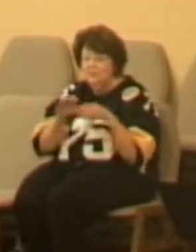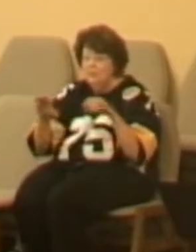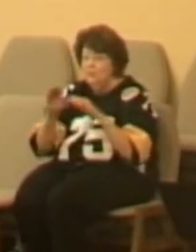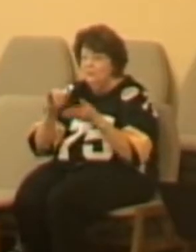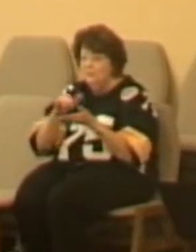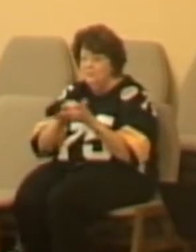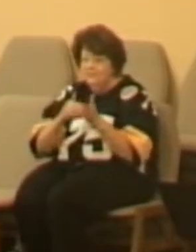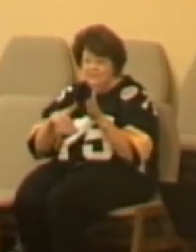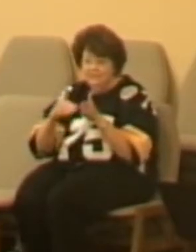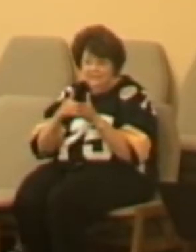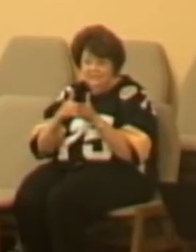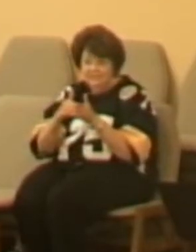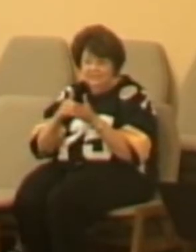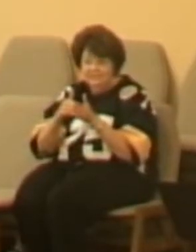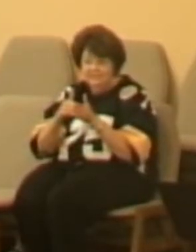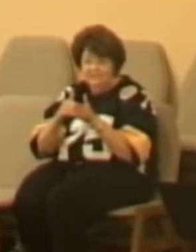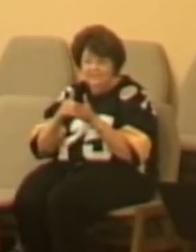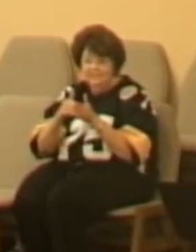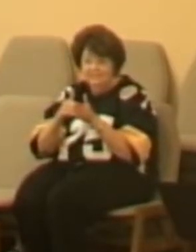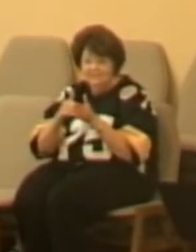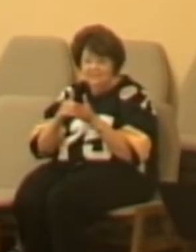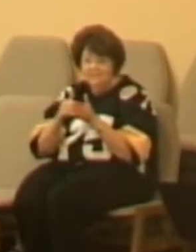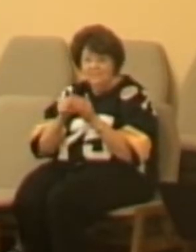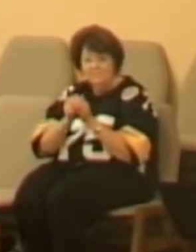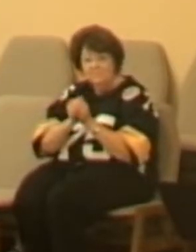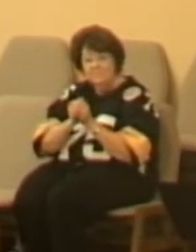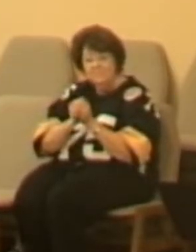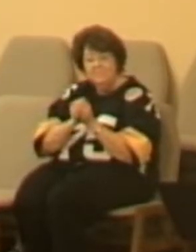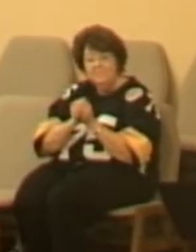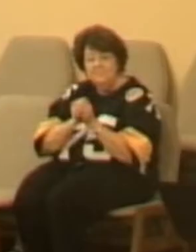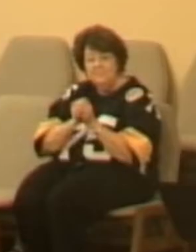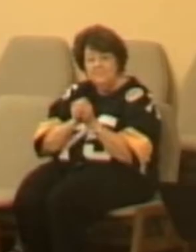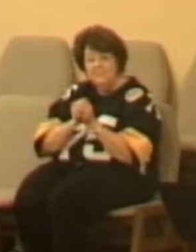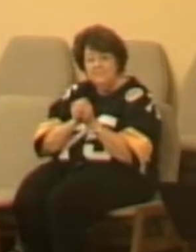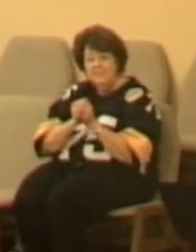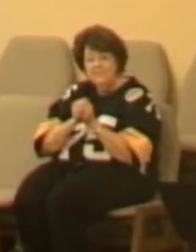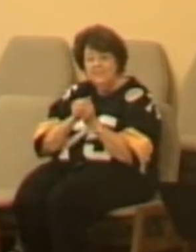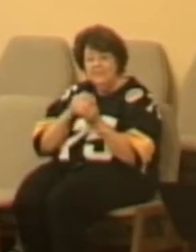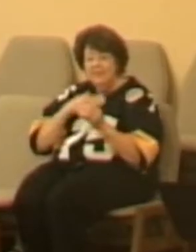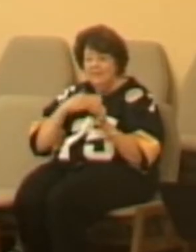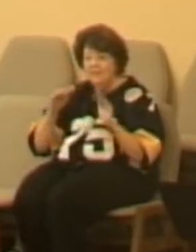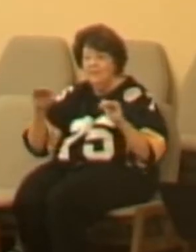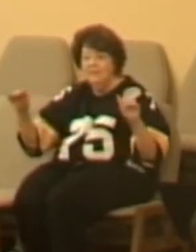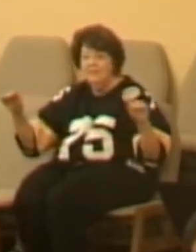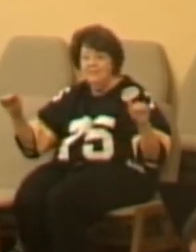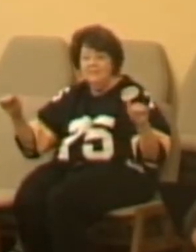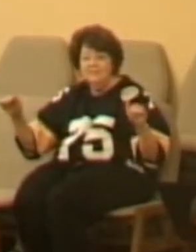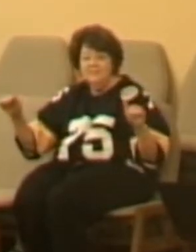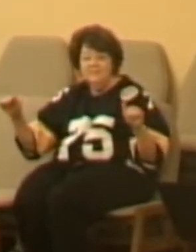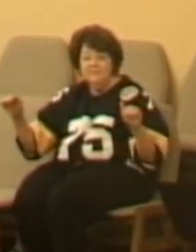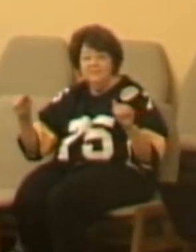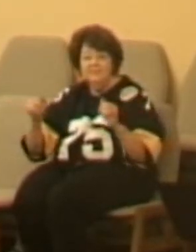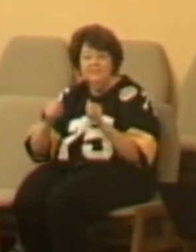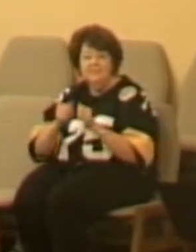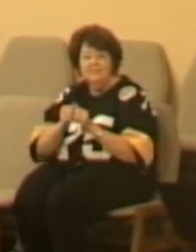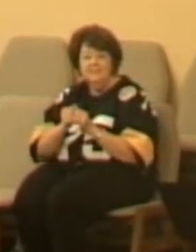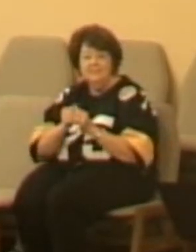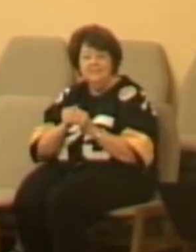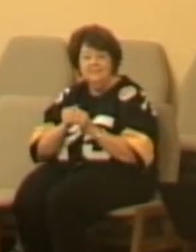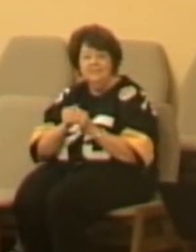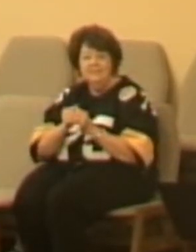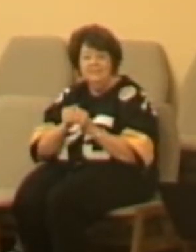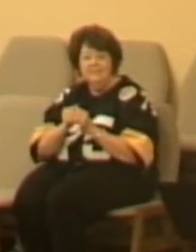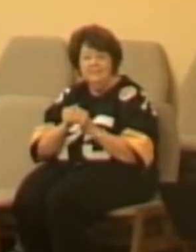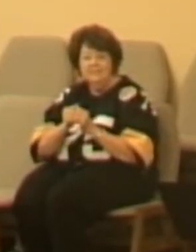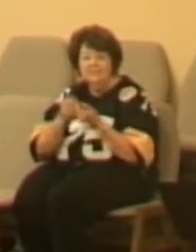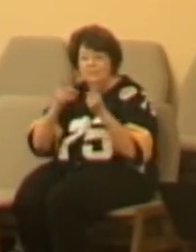you preach this particular section again. But nonetheless, my children at some point in time when I'm singing